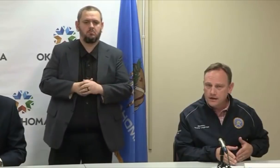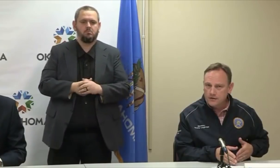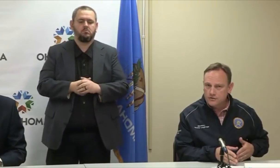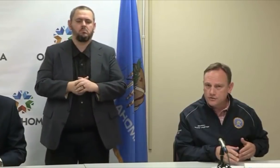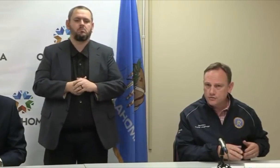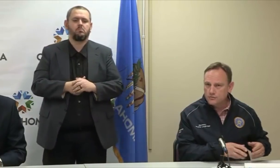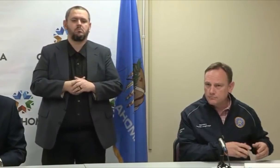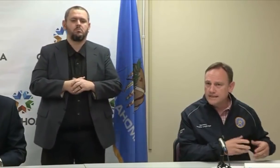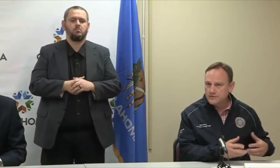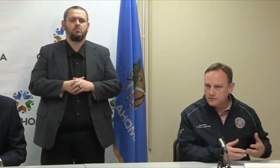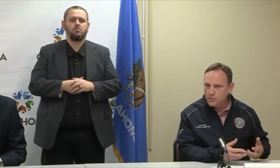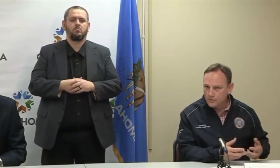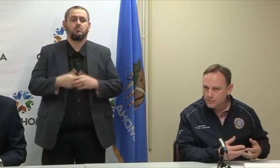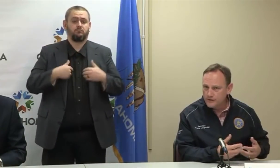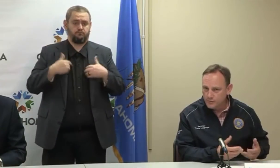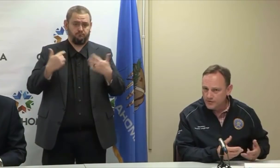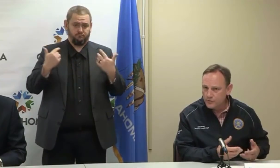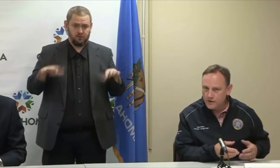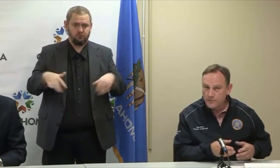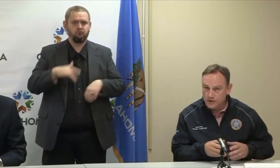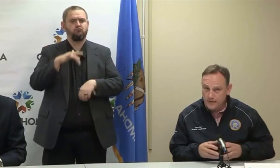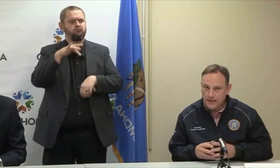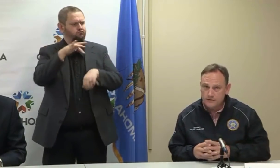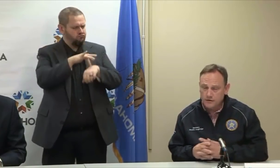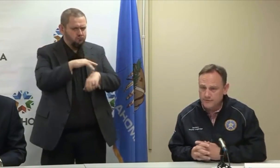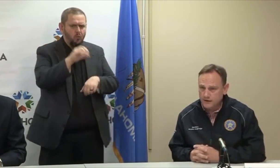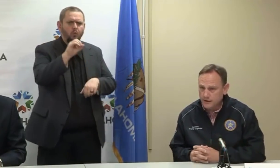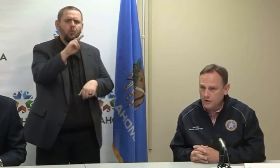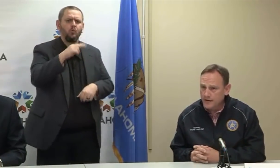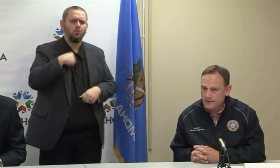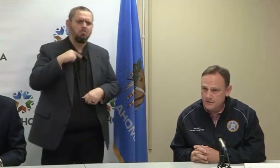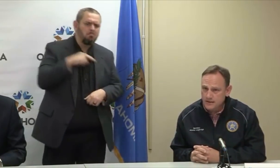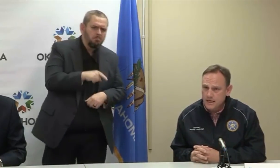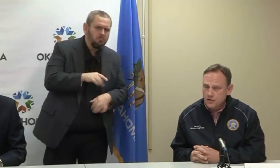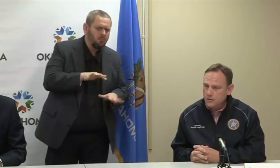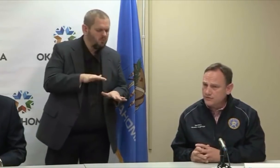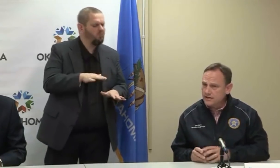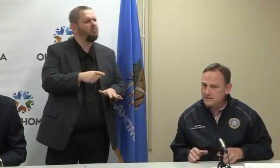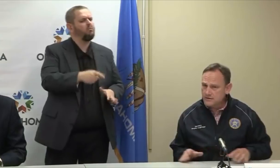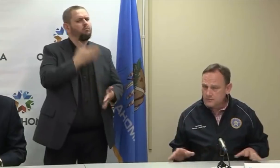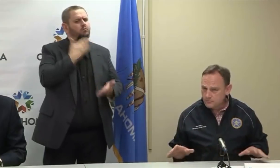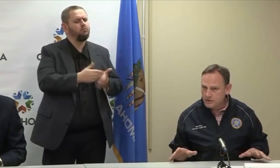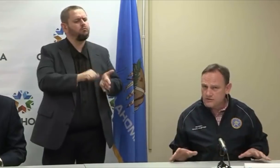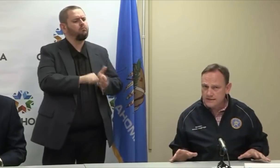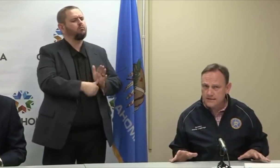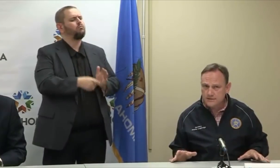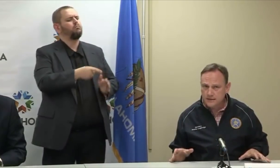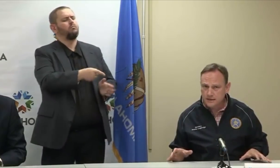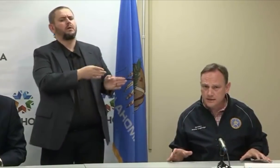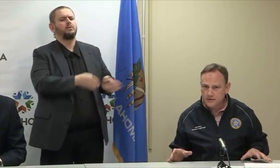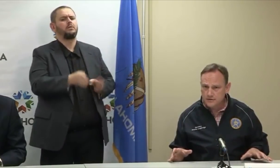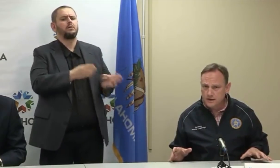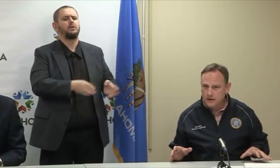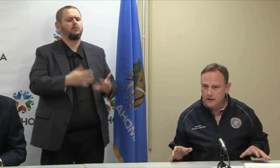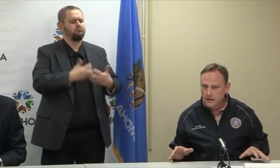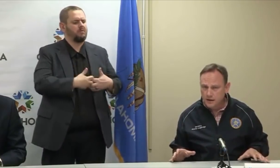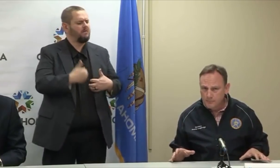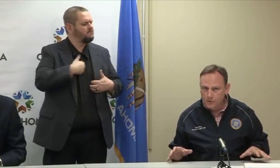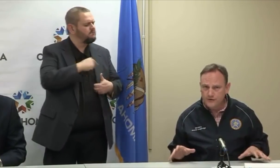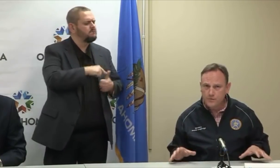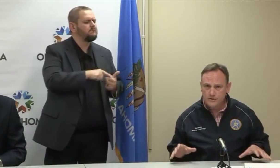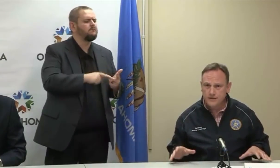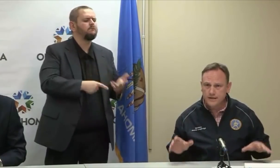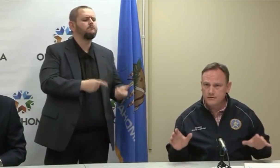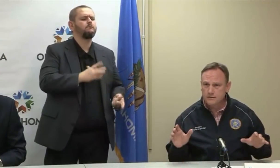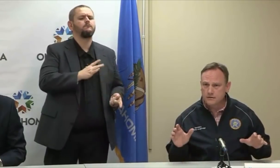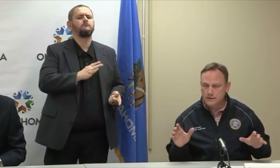to meet what we believe will be the forthcoming demand on ventilator capacity. So I would say this, much like testing, is a